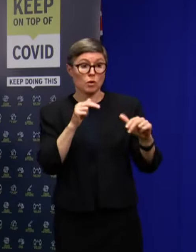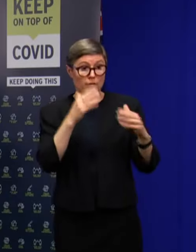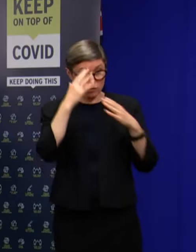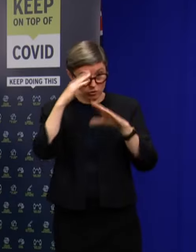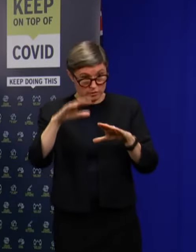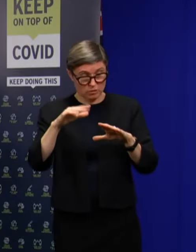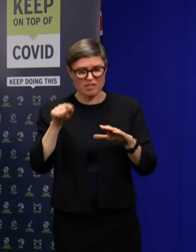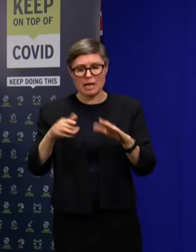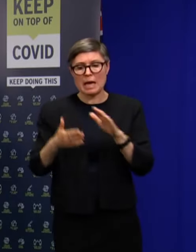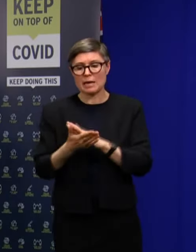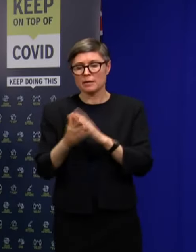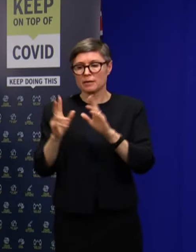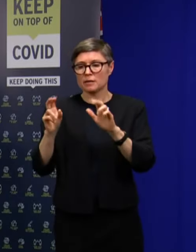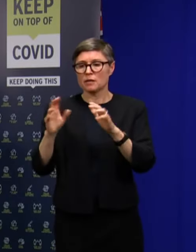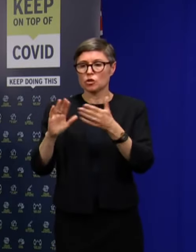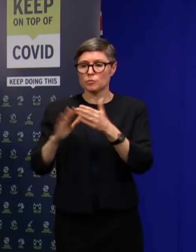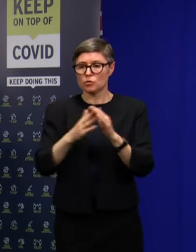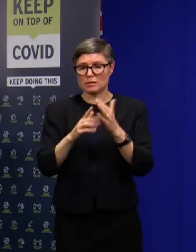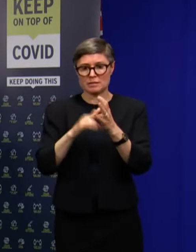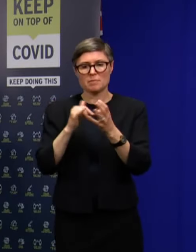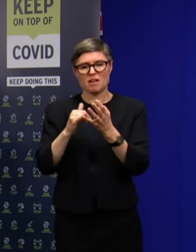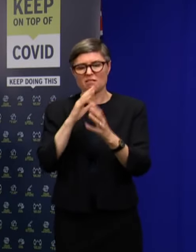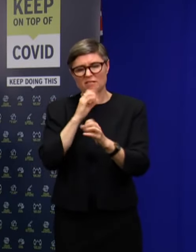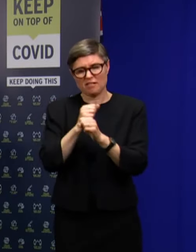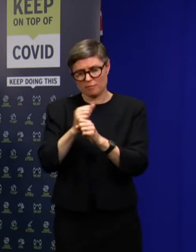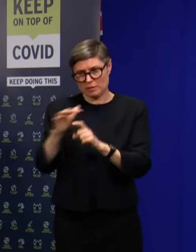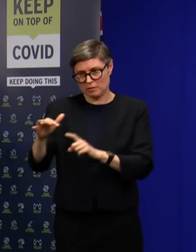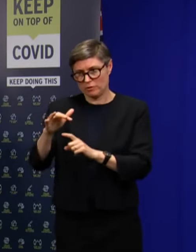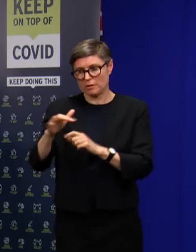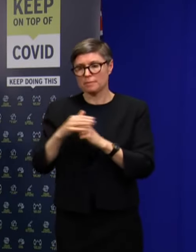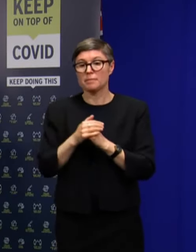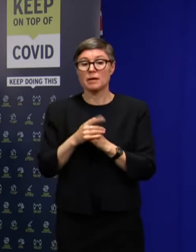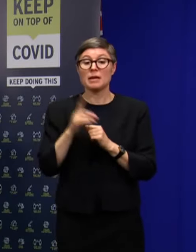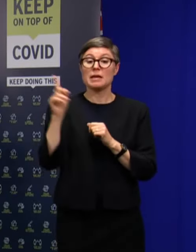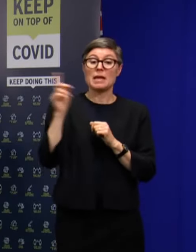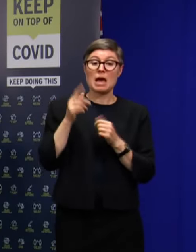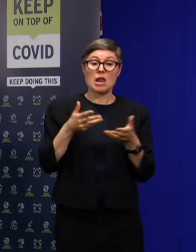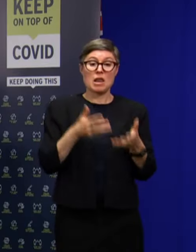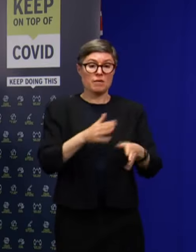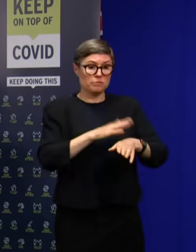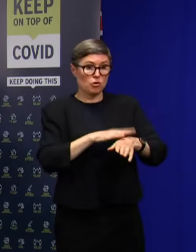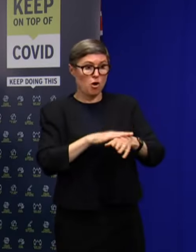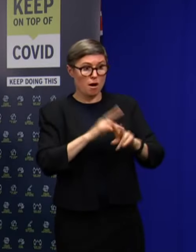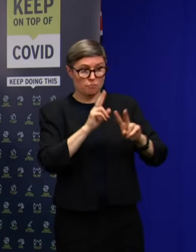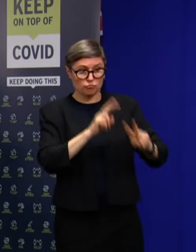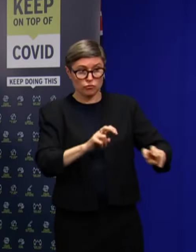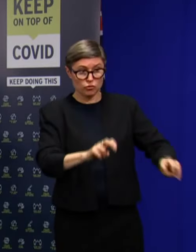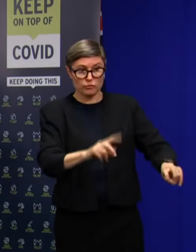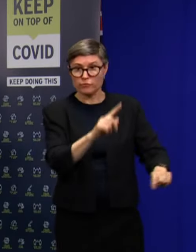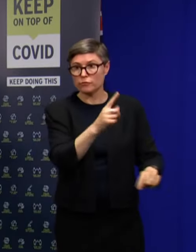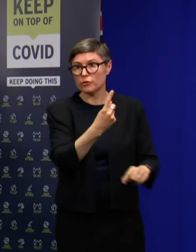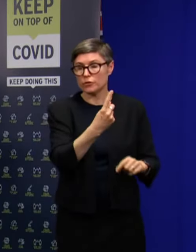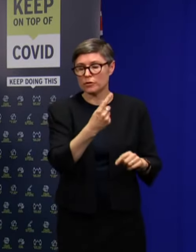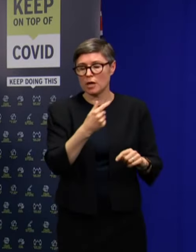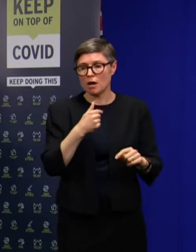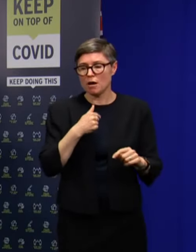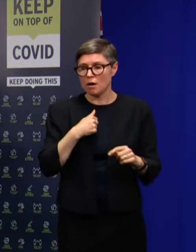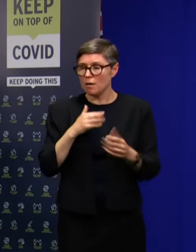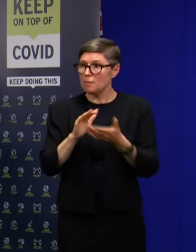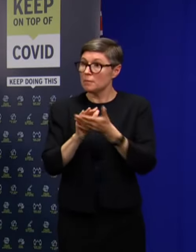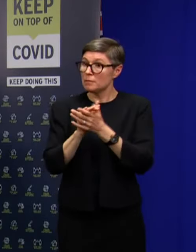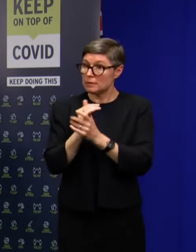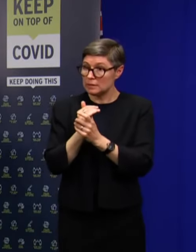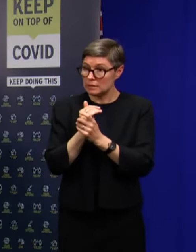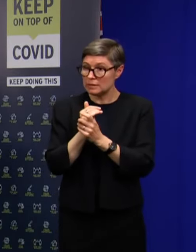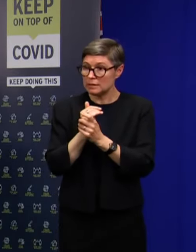community stats. But in this case, look, we'll allow the review to take its course. With these things, and I'm very pleased in